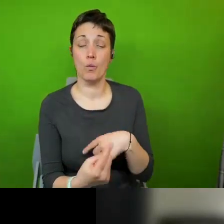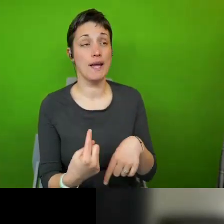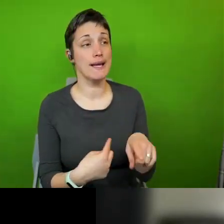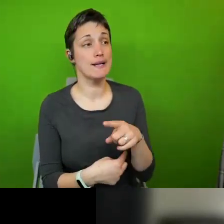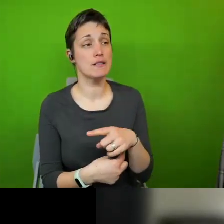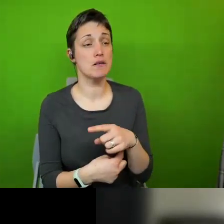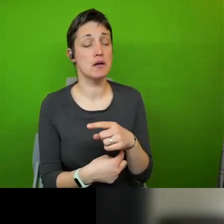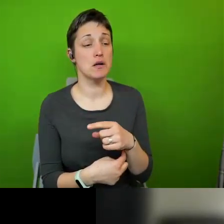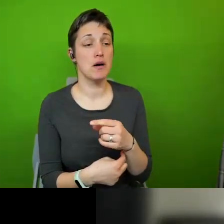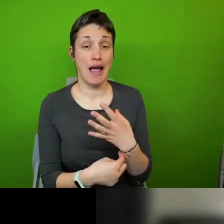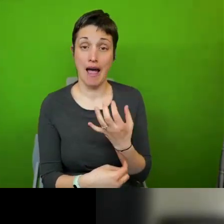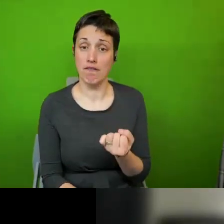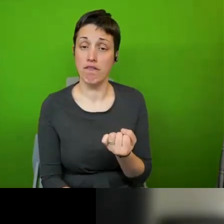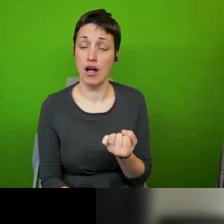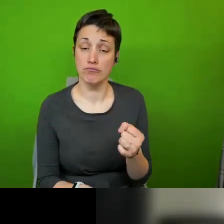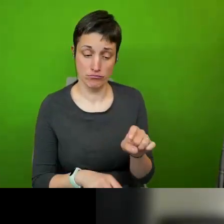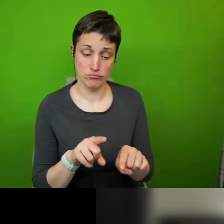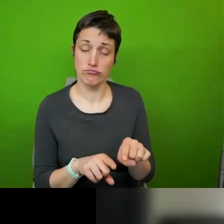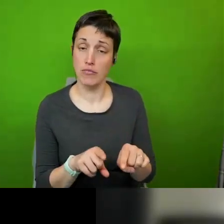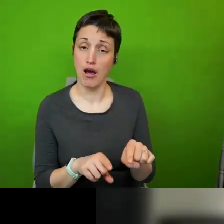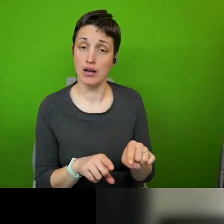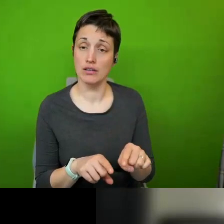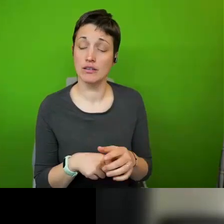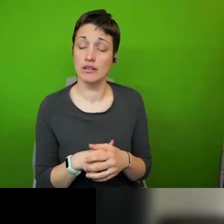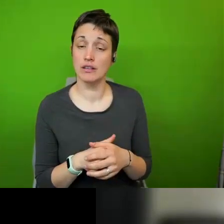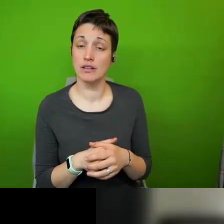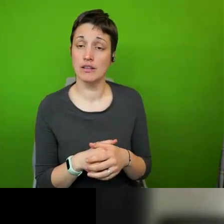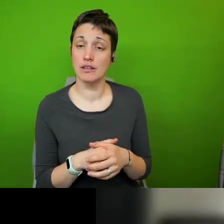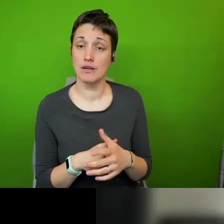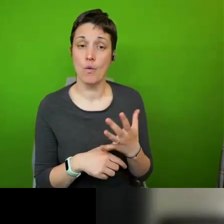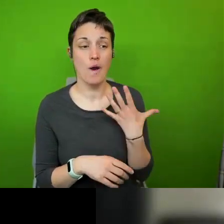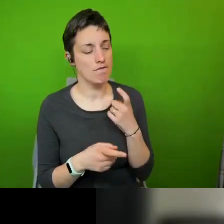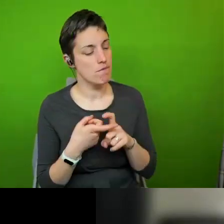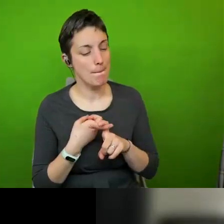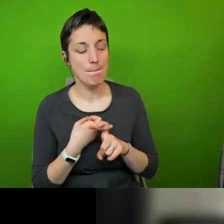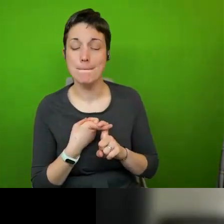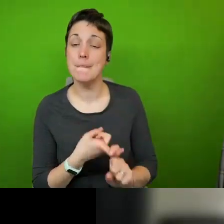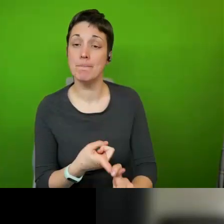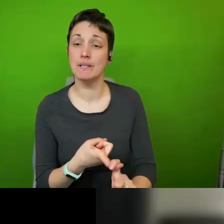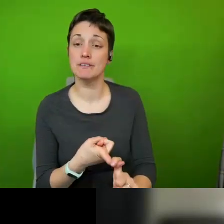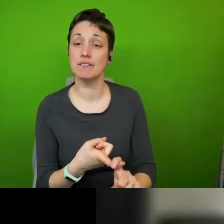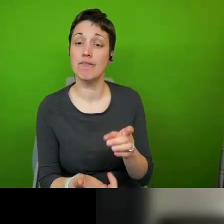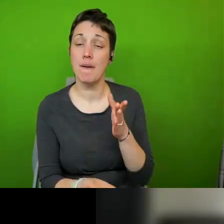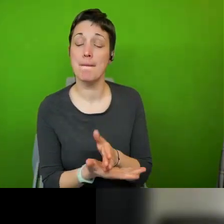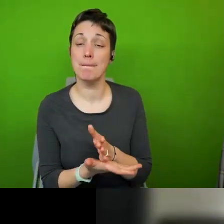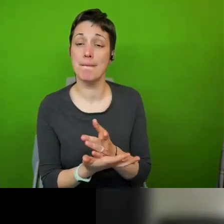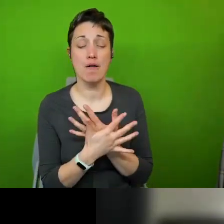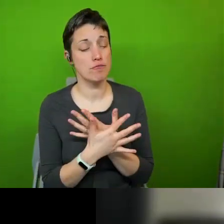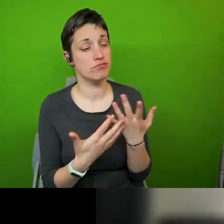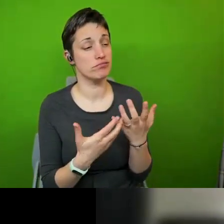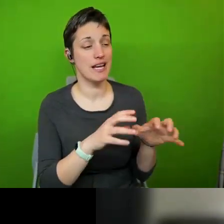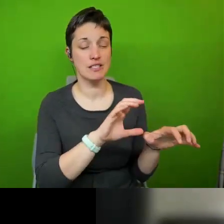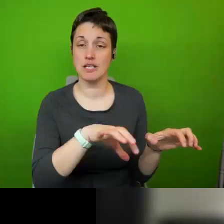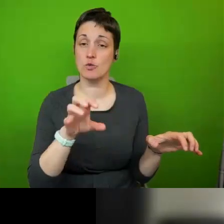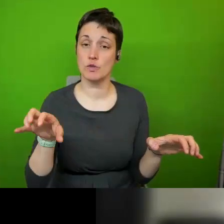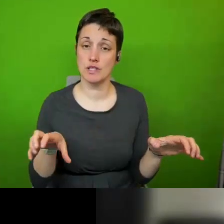extent have them uh insofar that we have a commitment which many of the institutions and